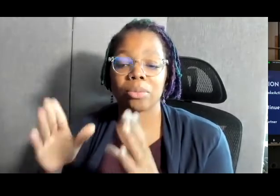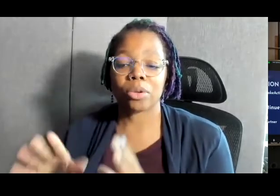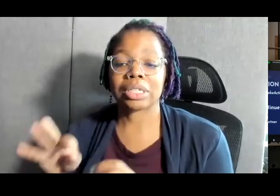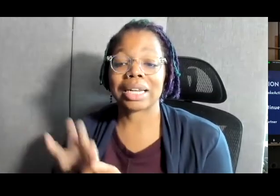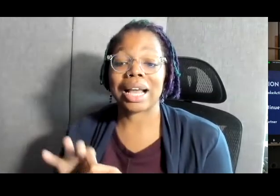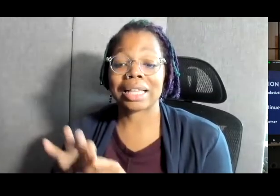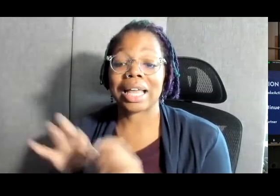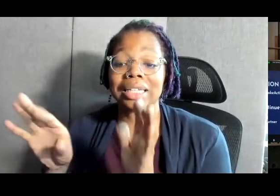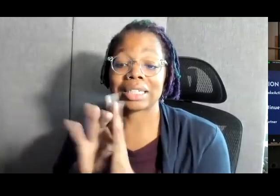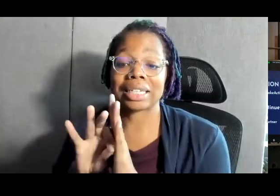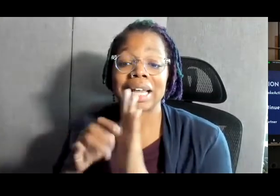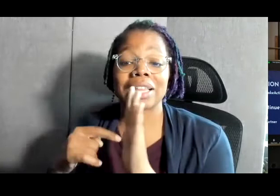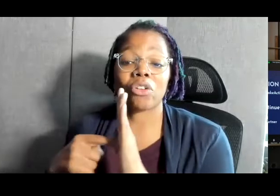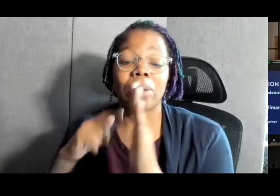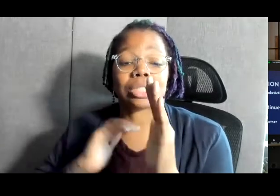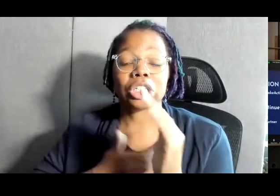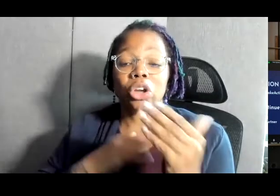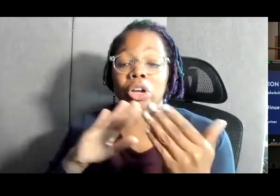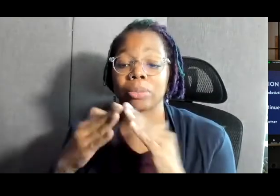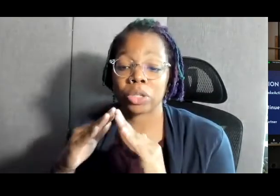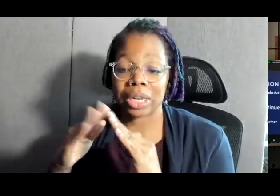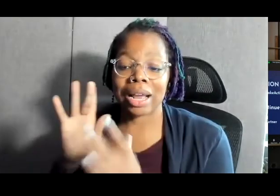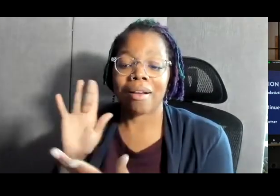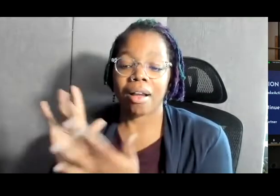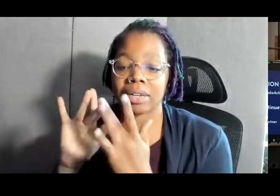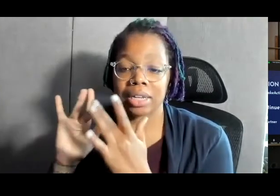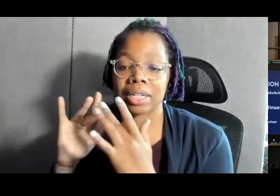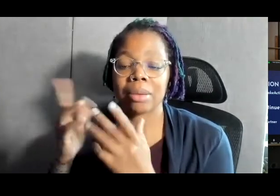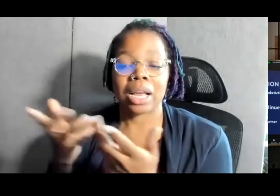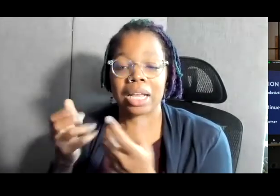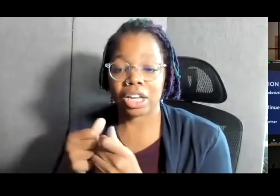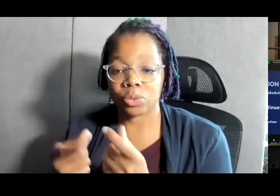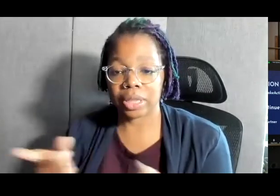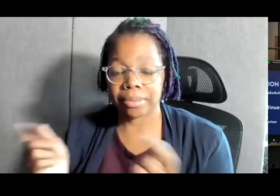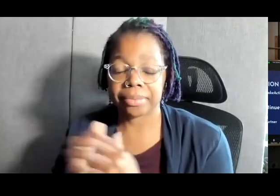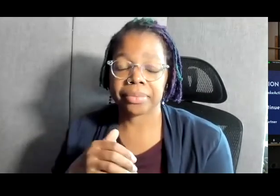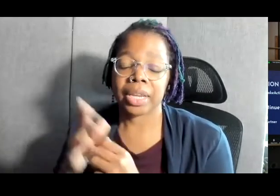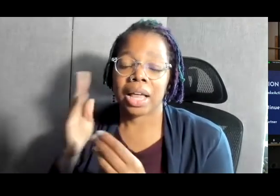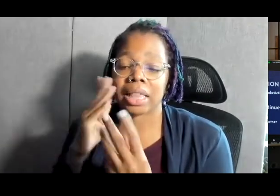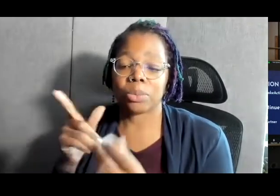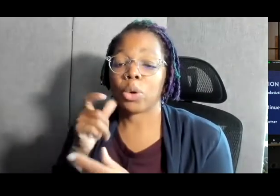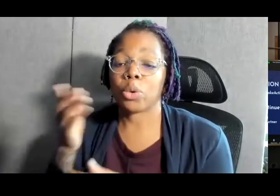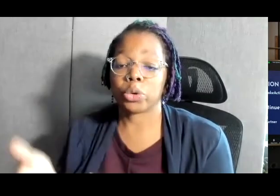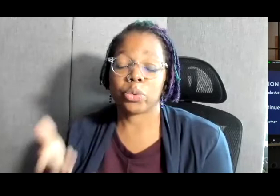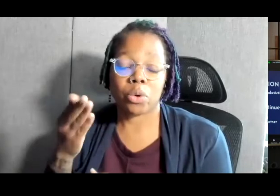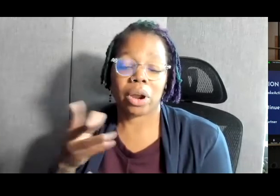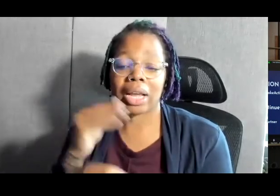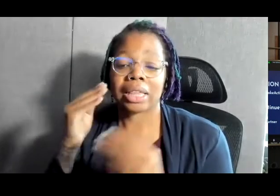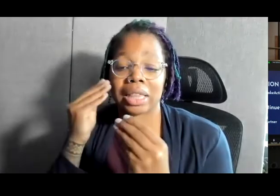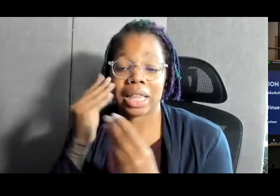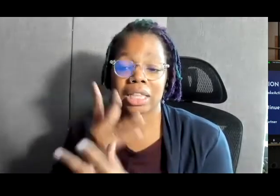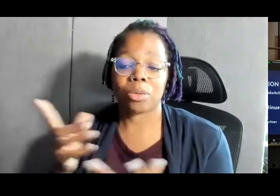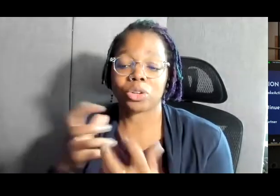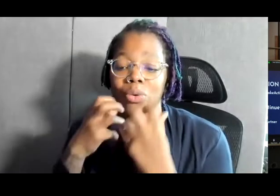elected that represents our communities, reach out to them, engage with them, let them know who you are, and let them know you care,